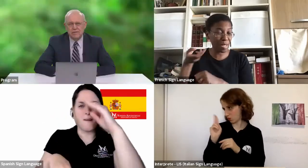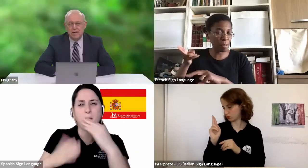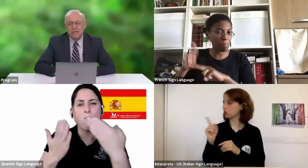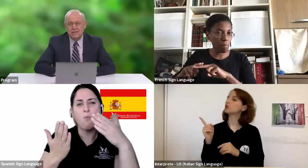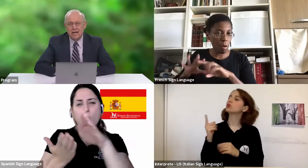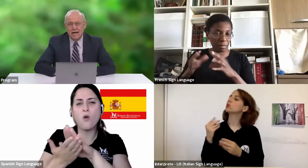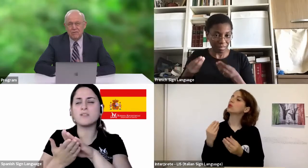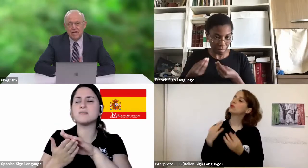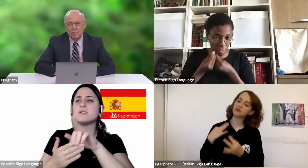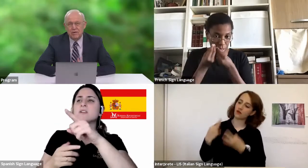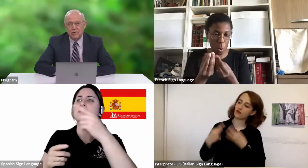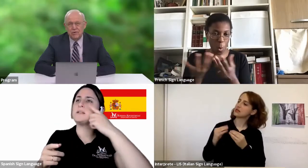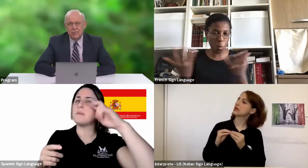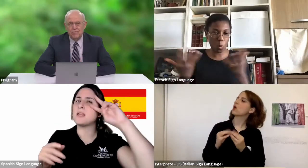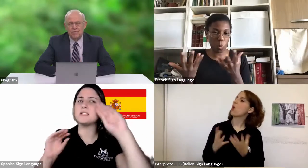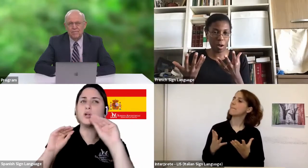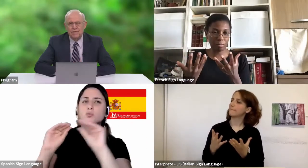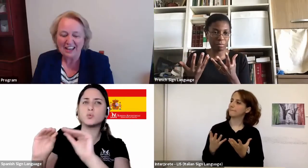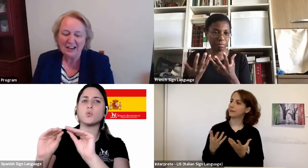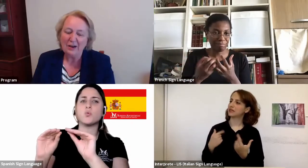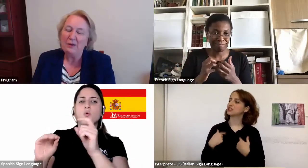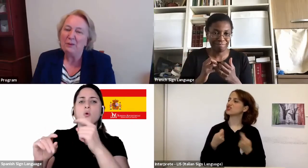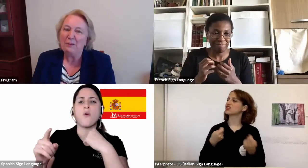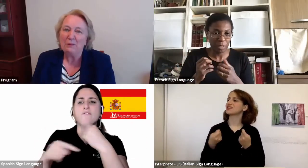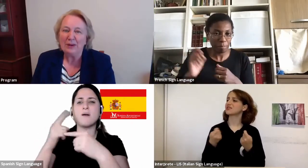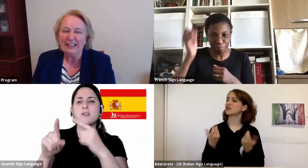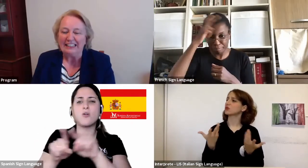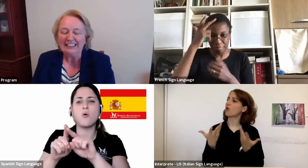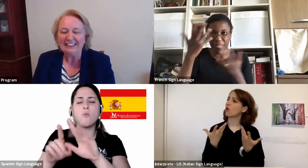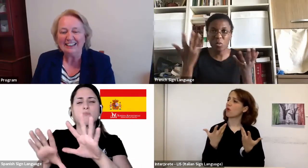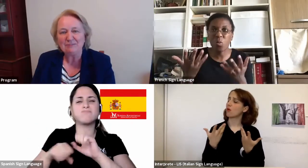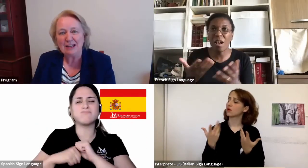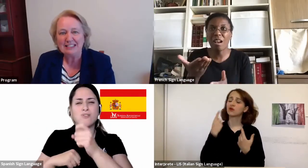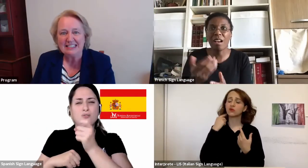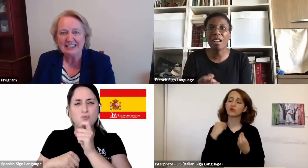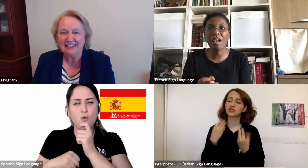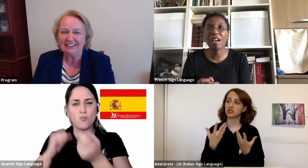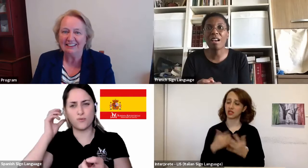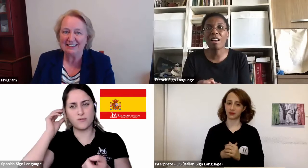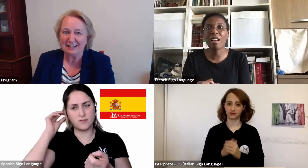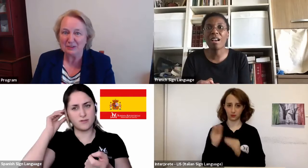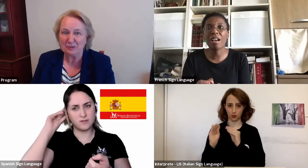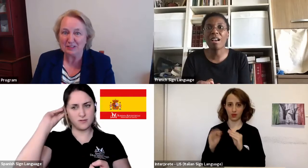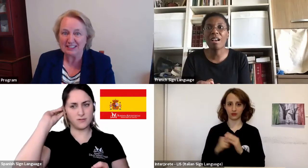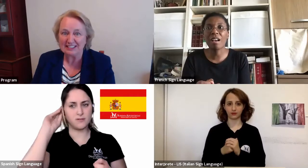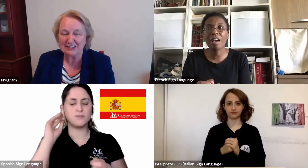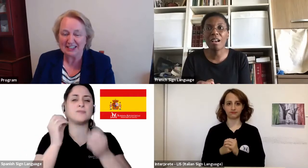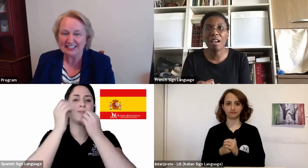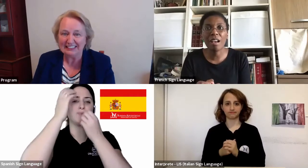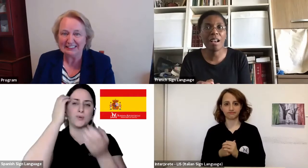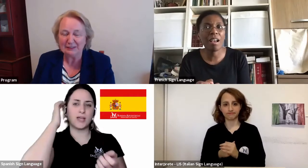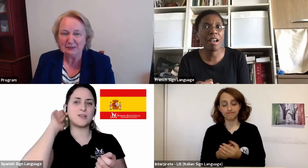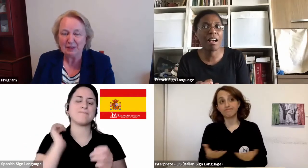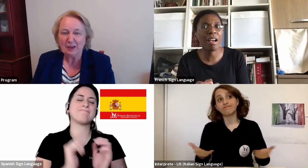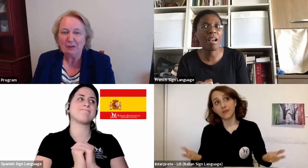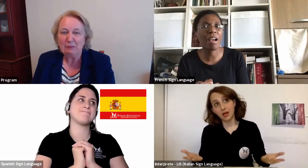ones, how has that been on you? Well, based in St Albans, just outside